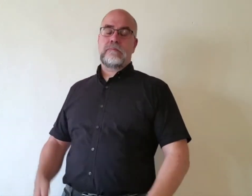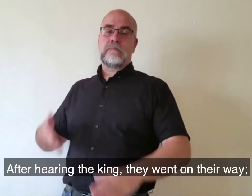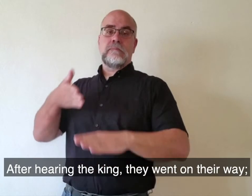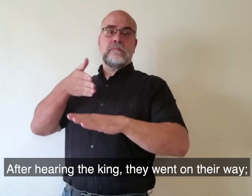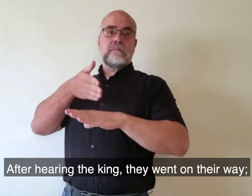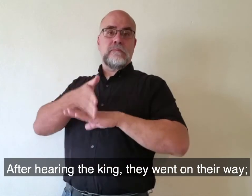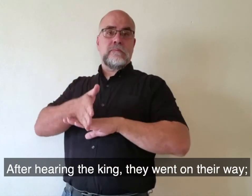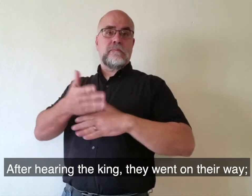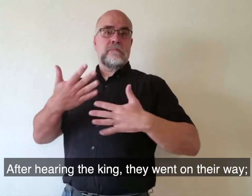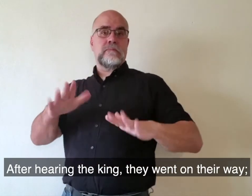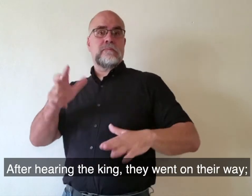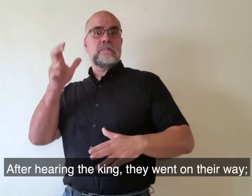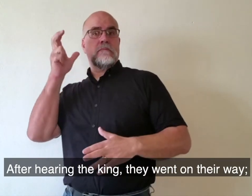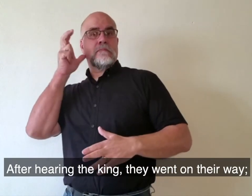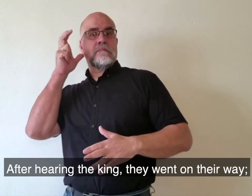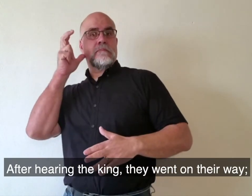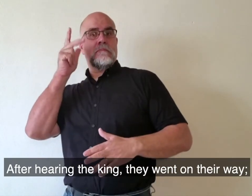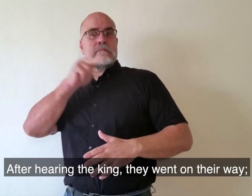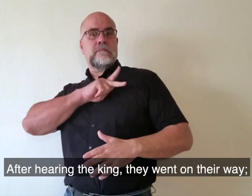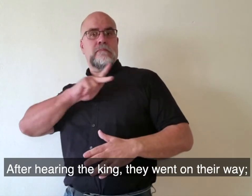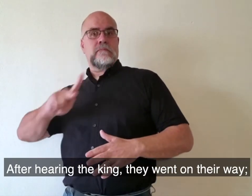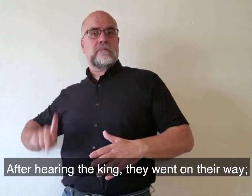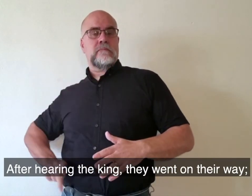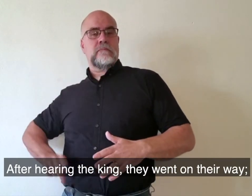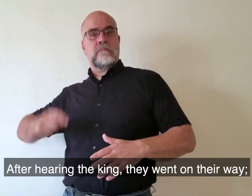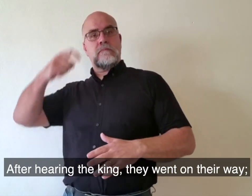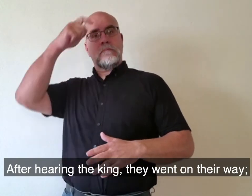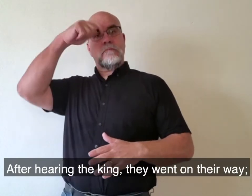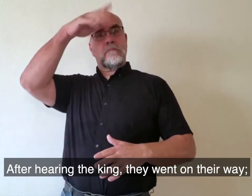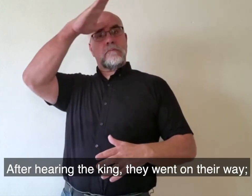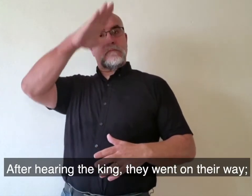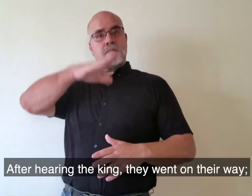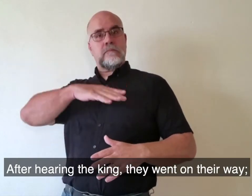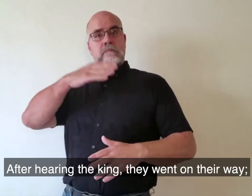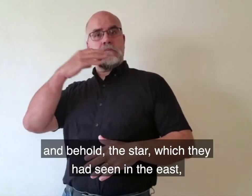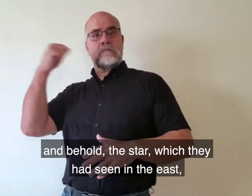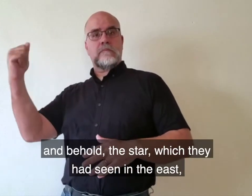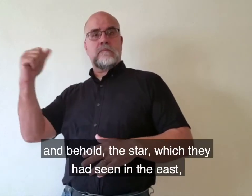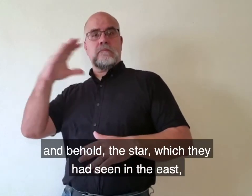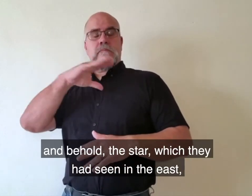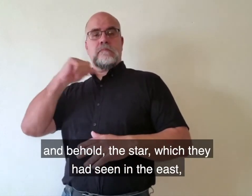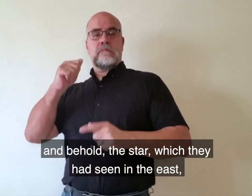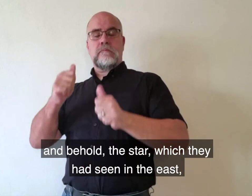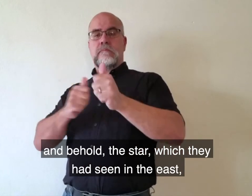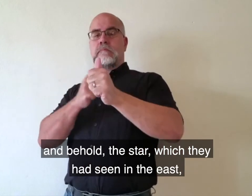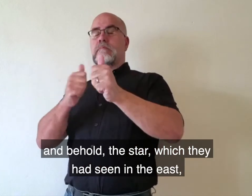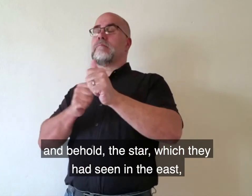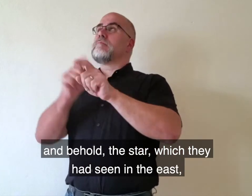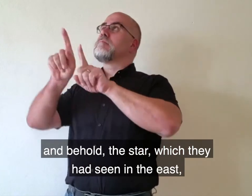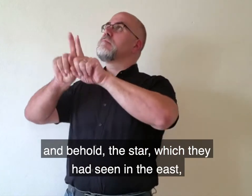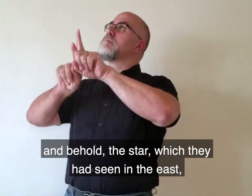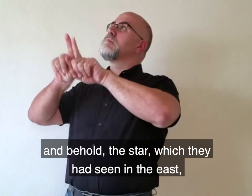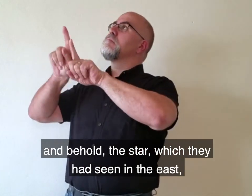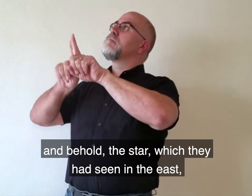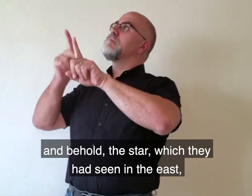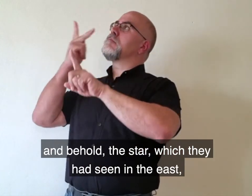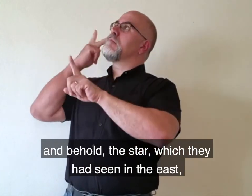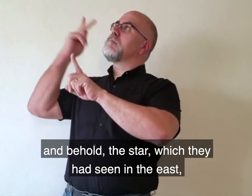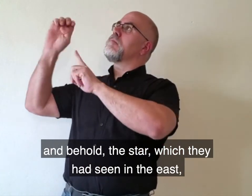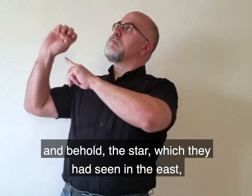After hearing the king, they went on their way, and behold, the star which they had